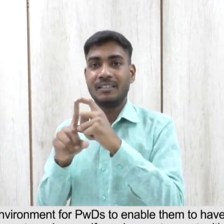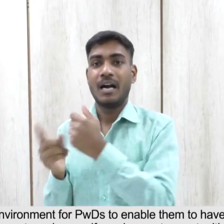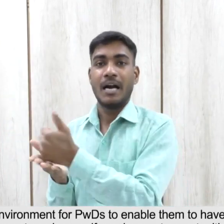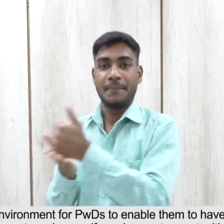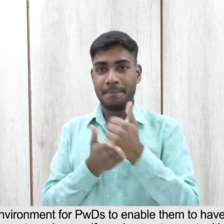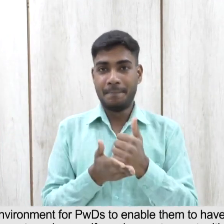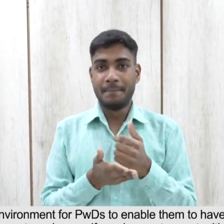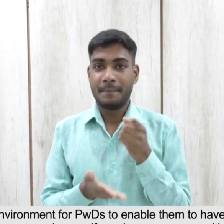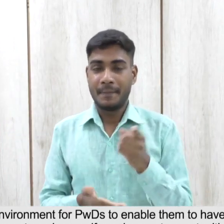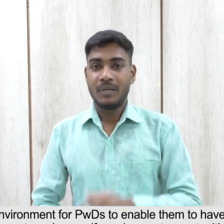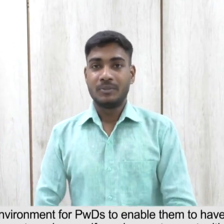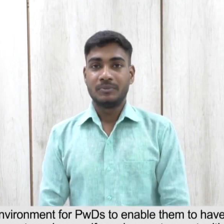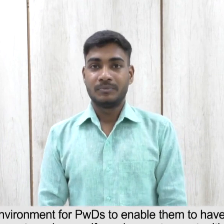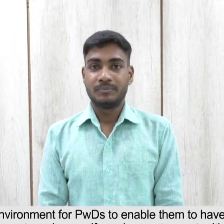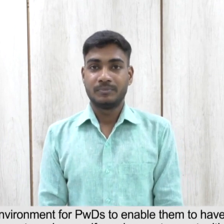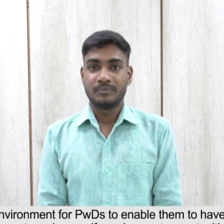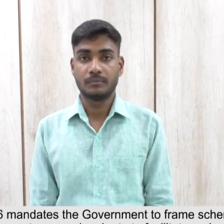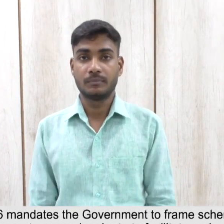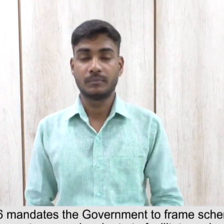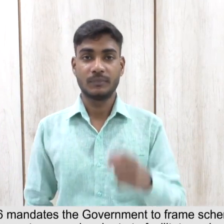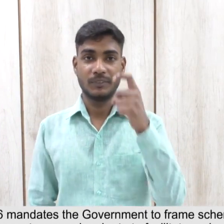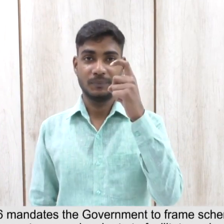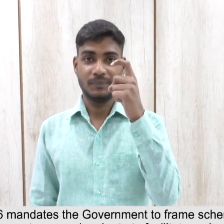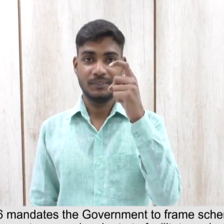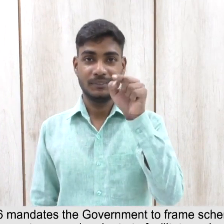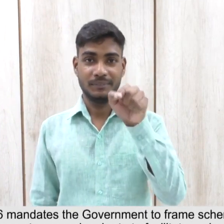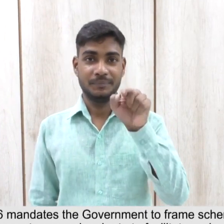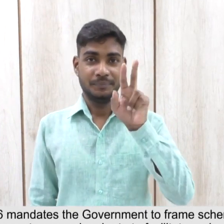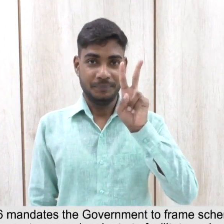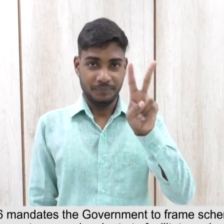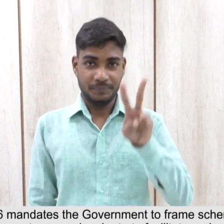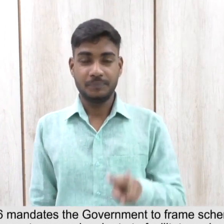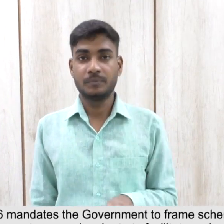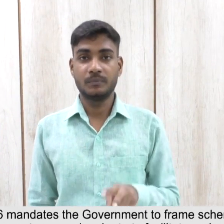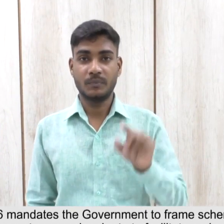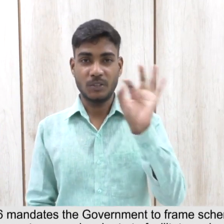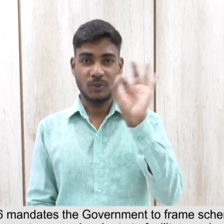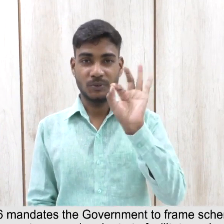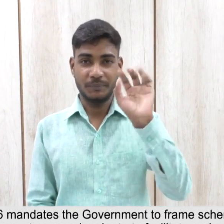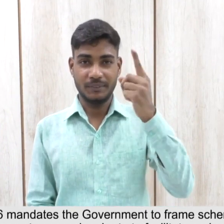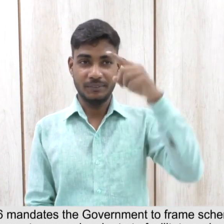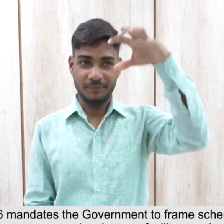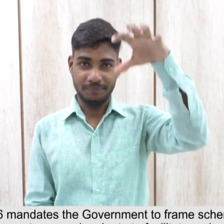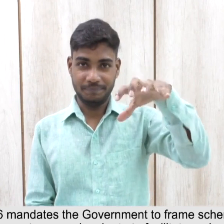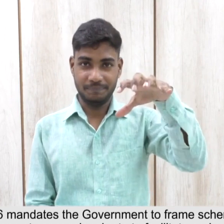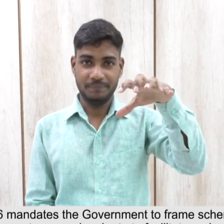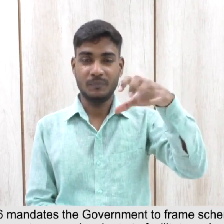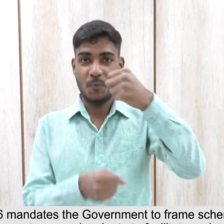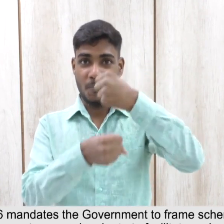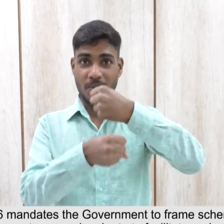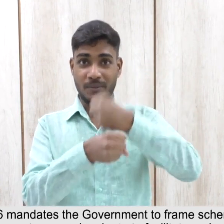self-employment opportunities, entrepreneurship etc. 7.2 The RPWD